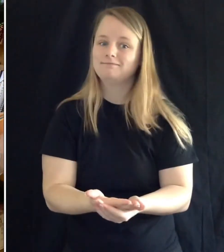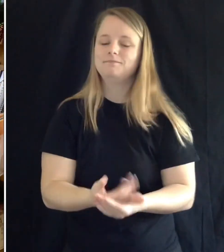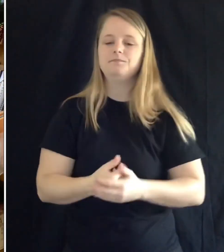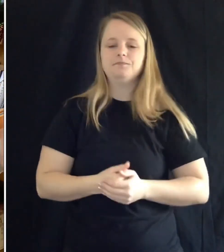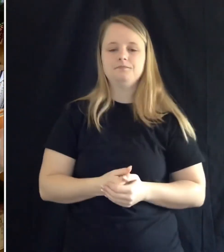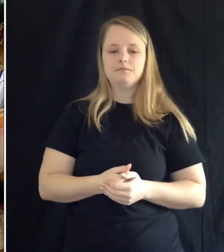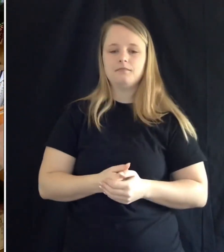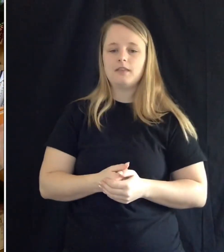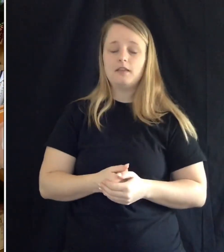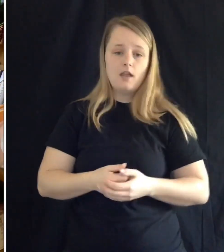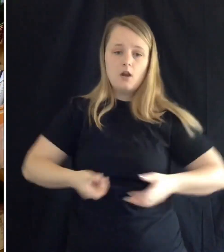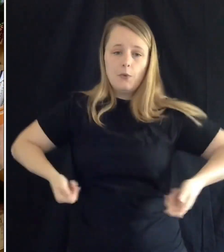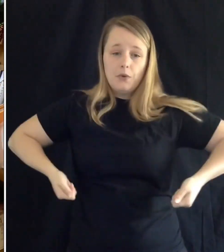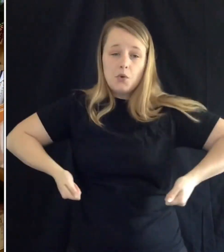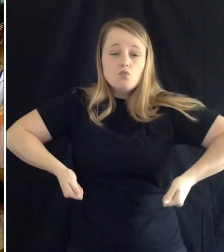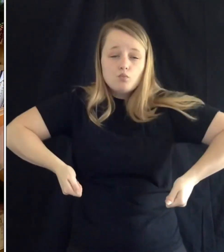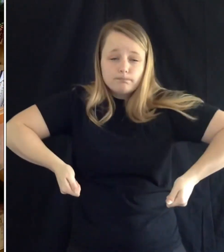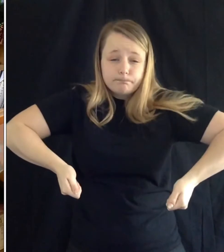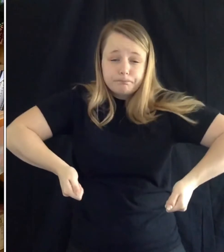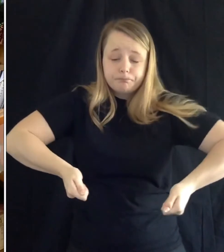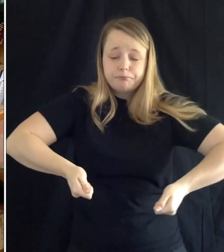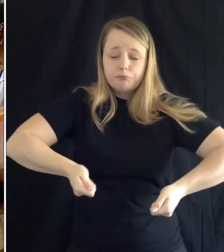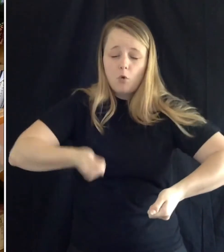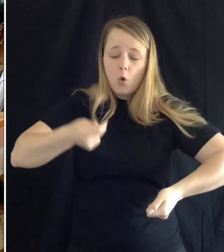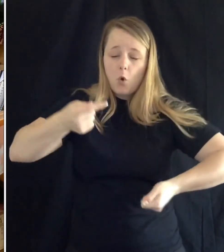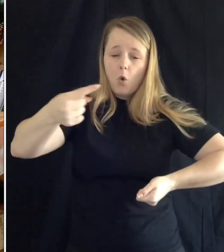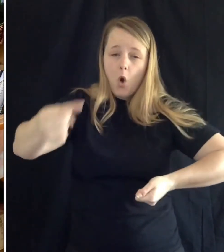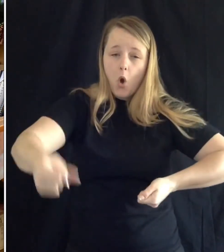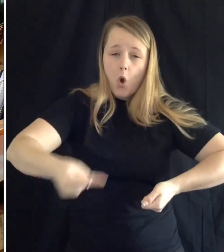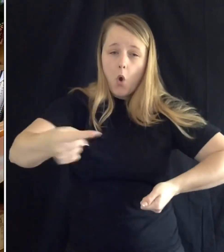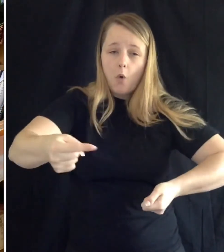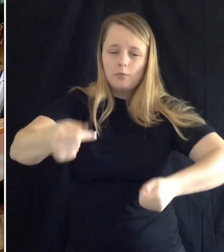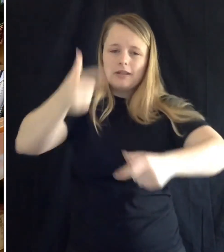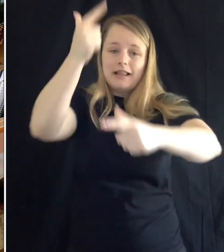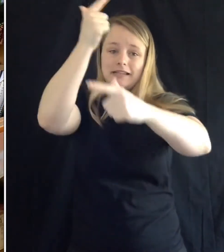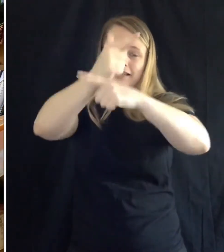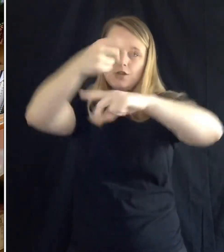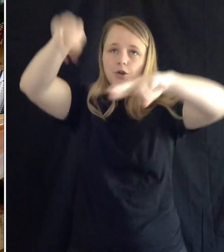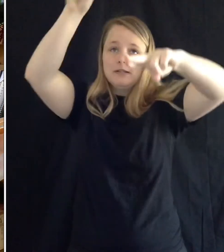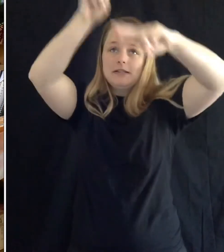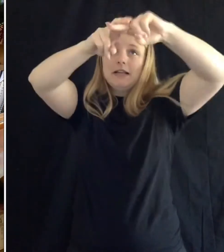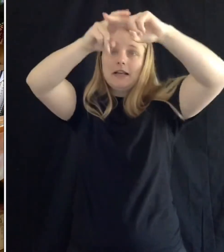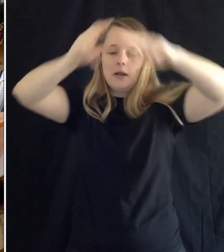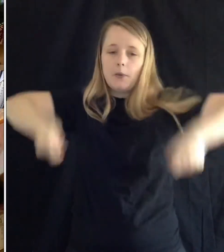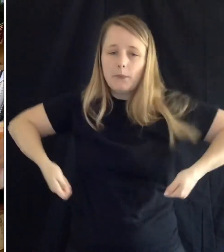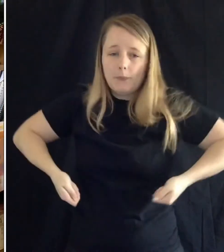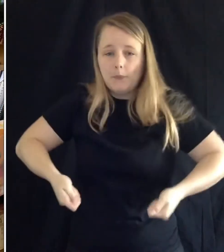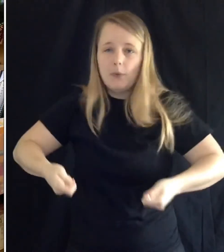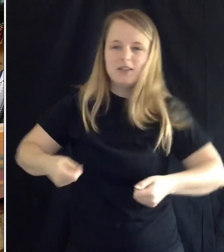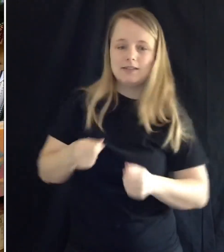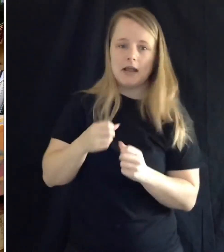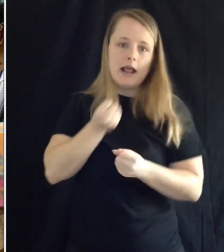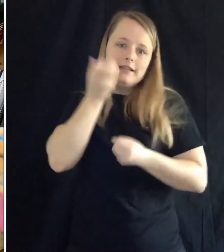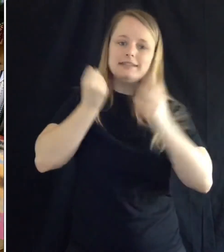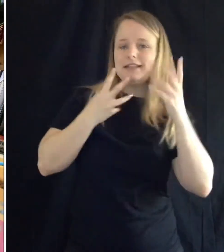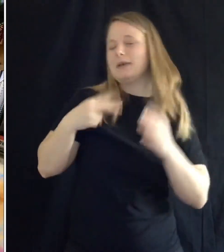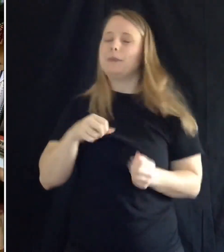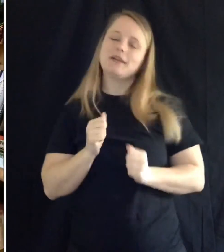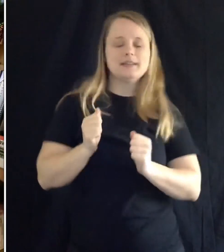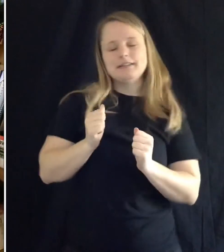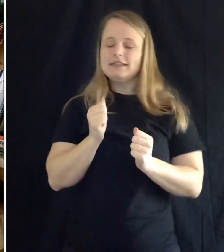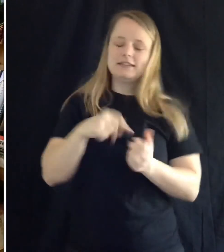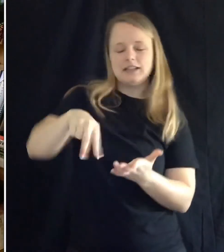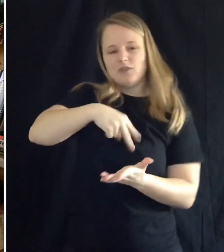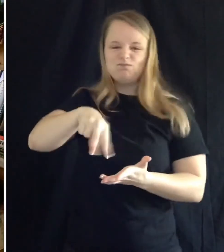Then rolled his wheelbarrow full of books with Polly on top, singing, Wiggle, wiggle, waggle, waggle, uh, uh,